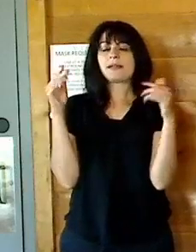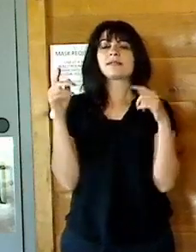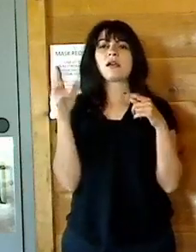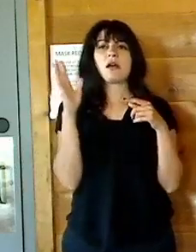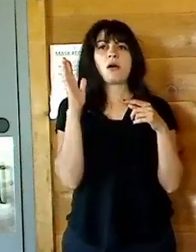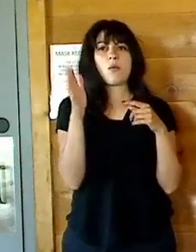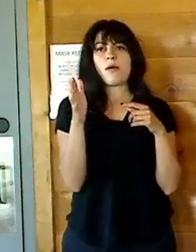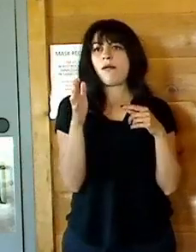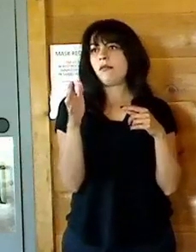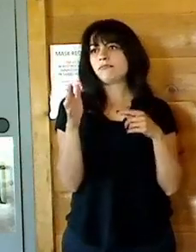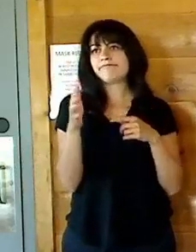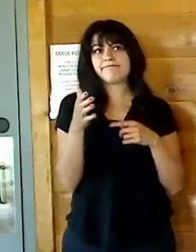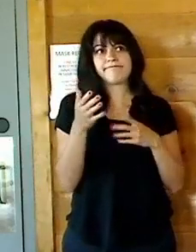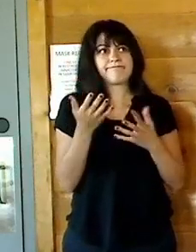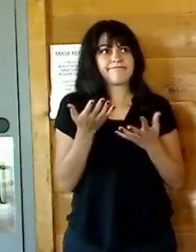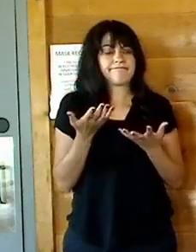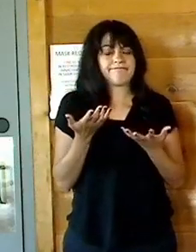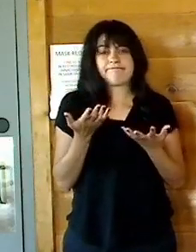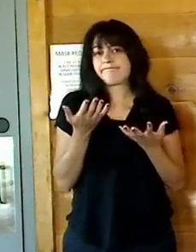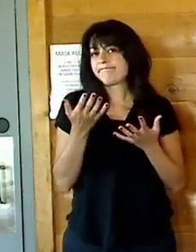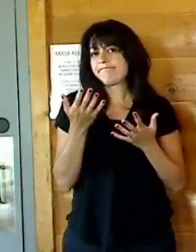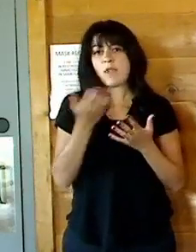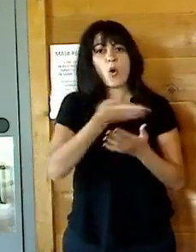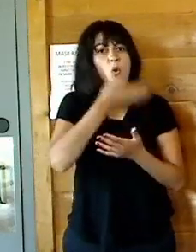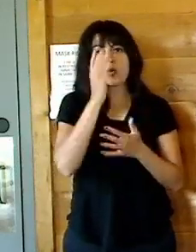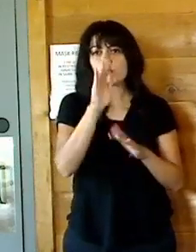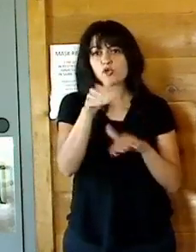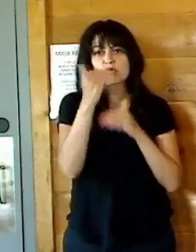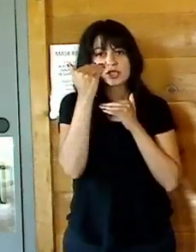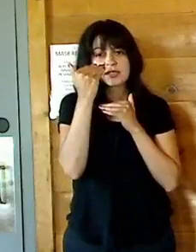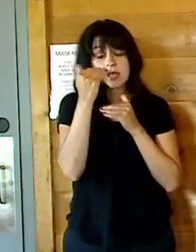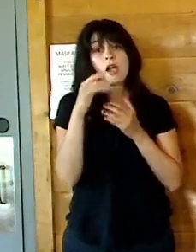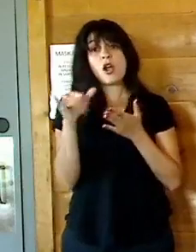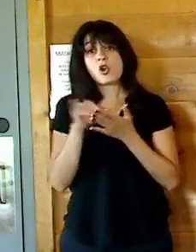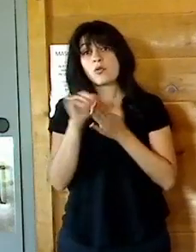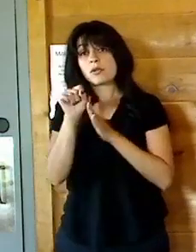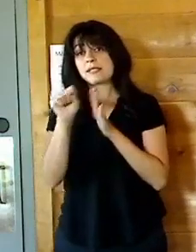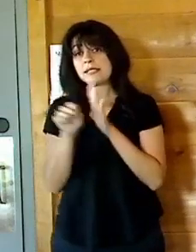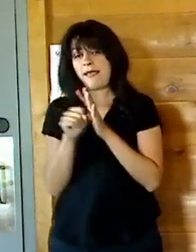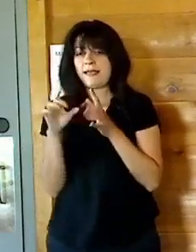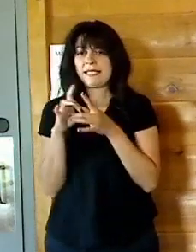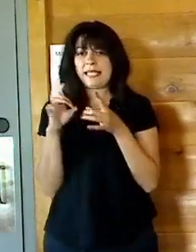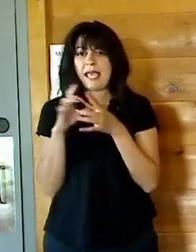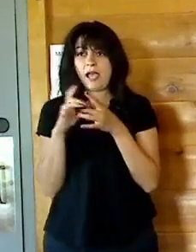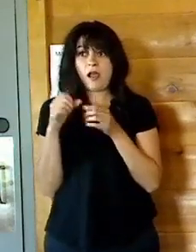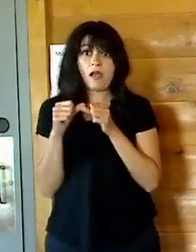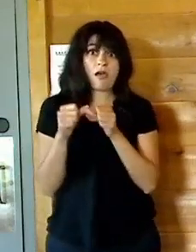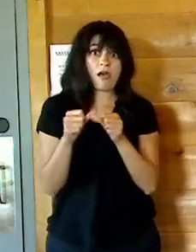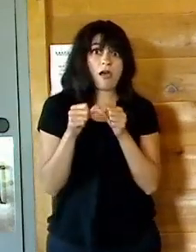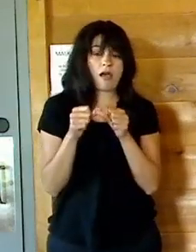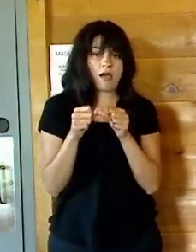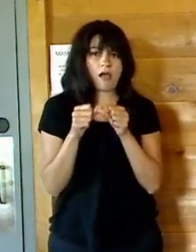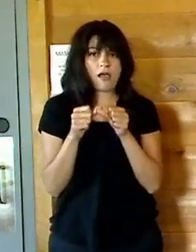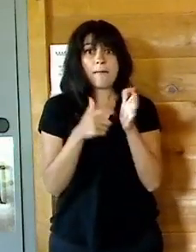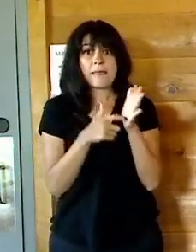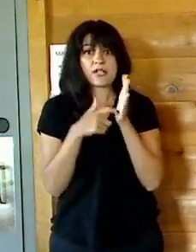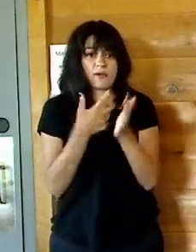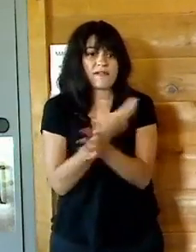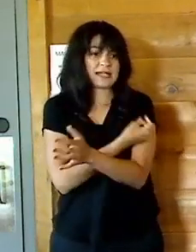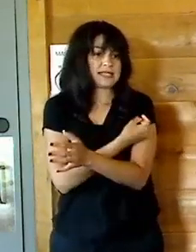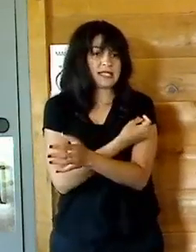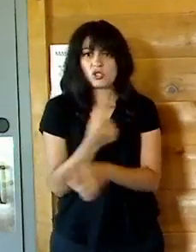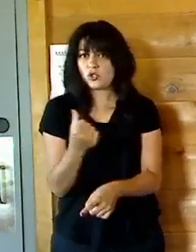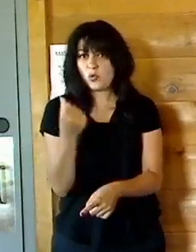shouldn't be any known restrictions. The state has said that they're not pursuing mandatory vaccinations. Although,